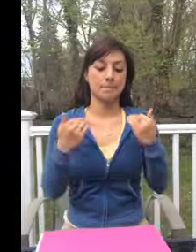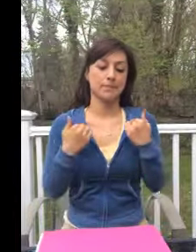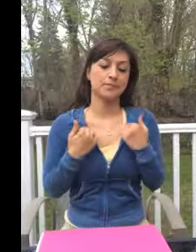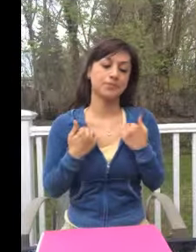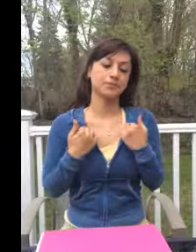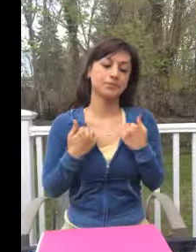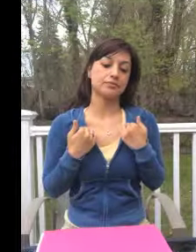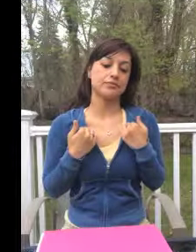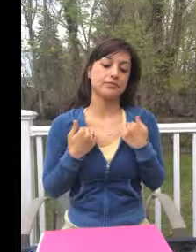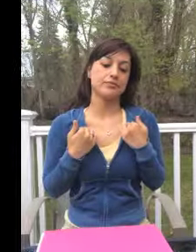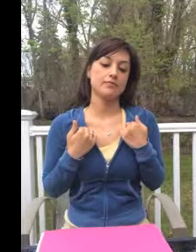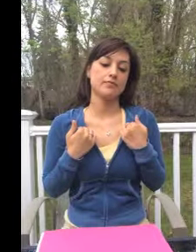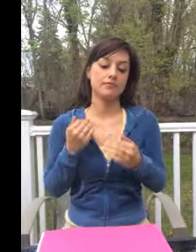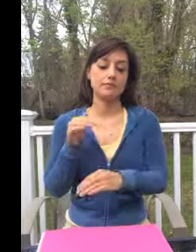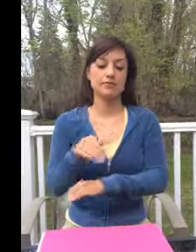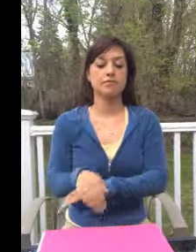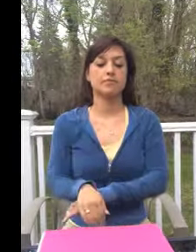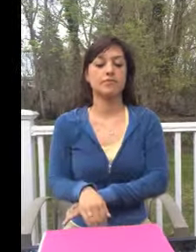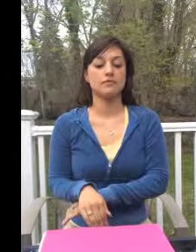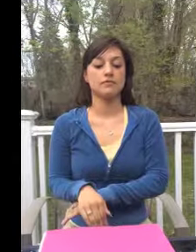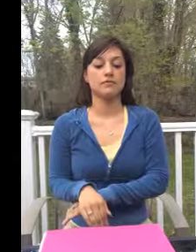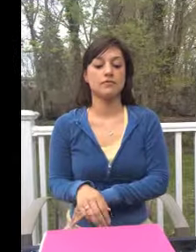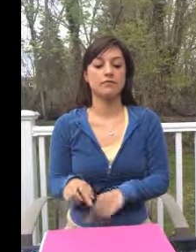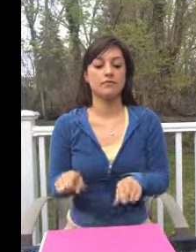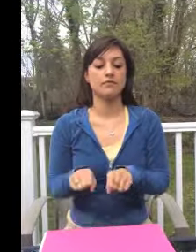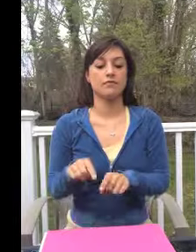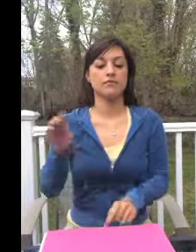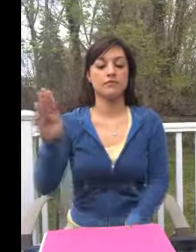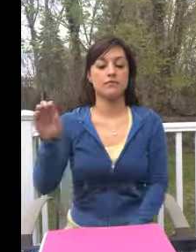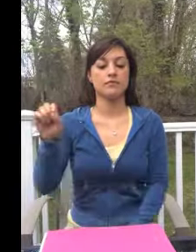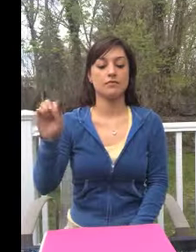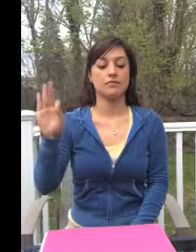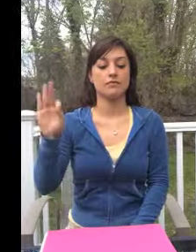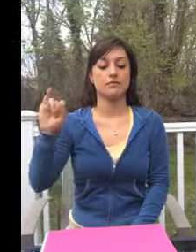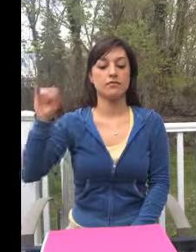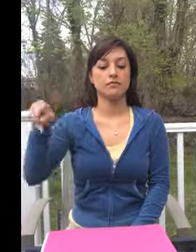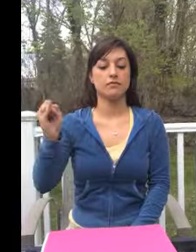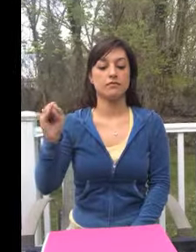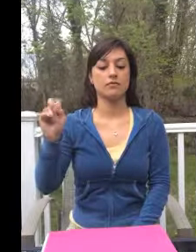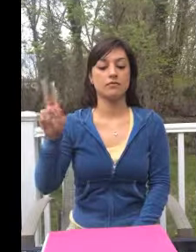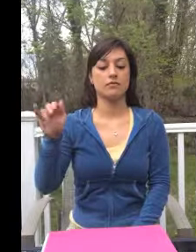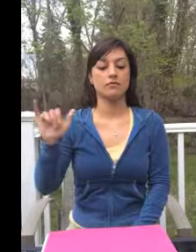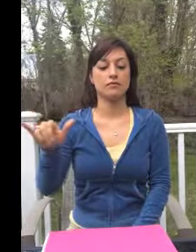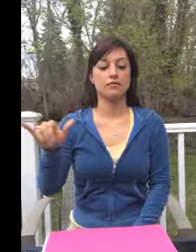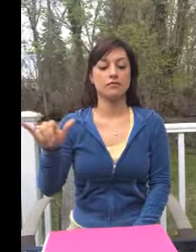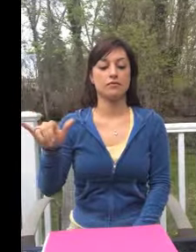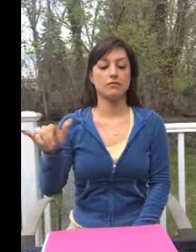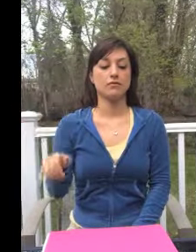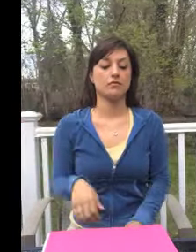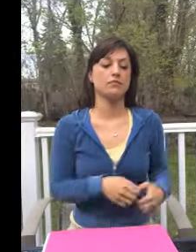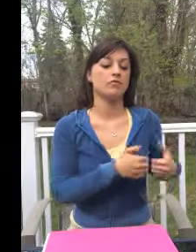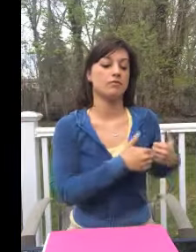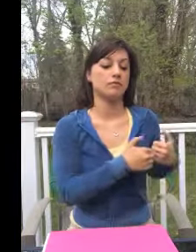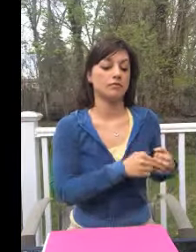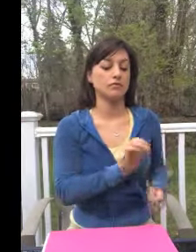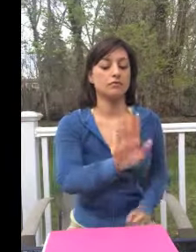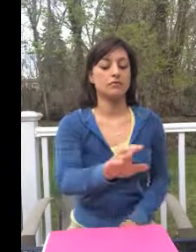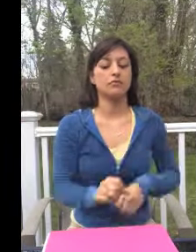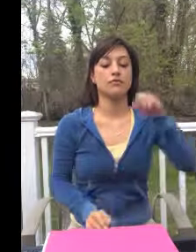on the night, like the 5th of July. Cause baby you're